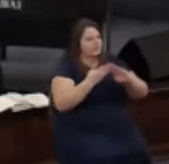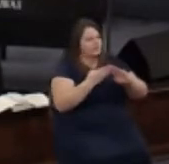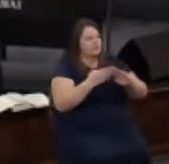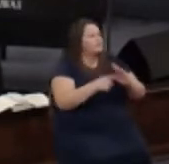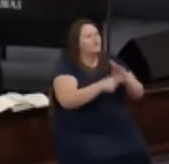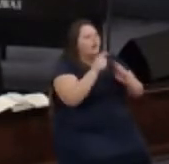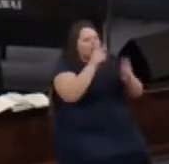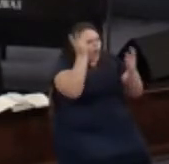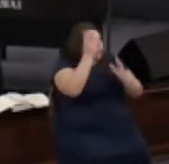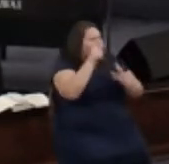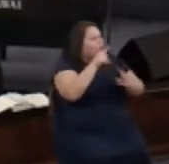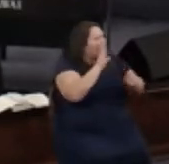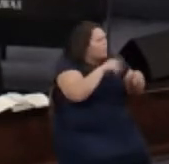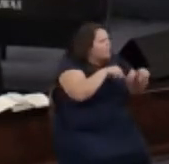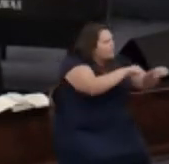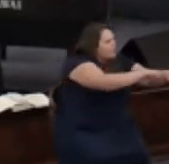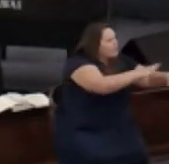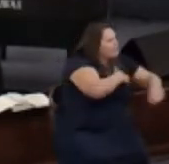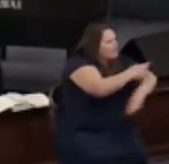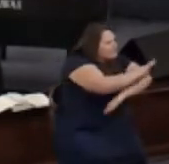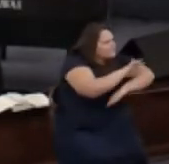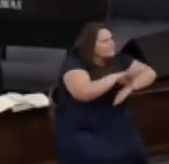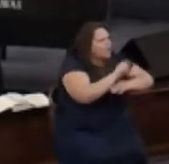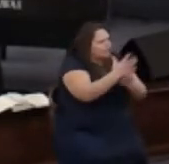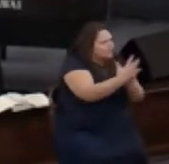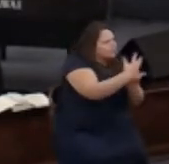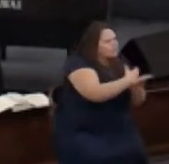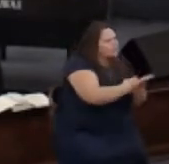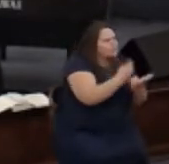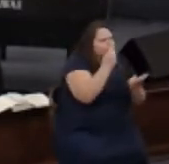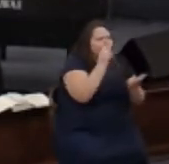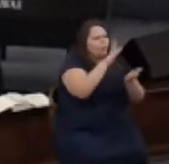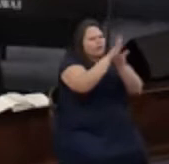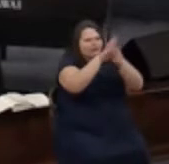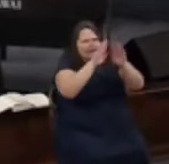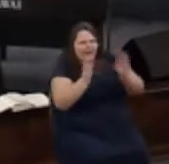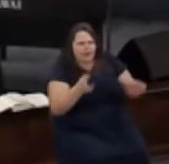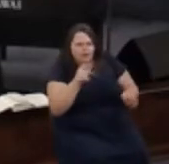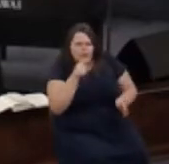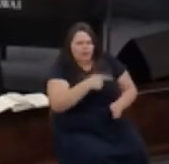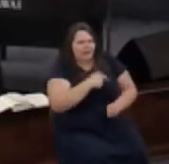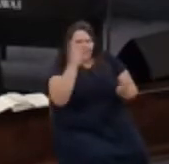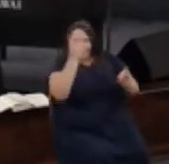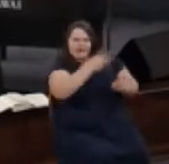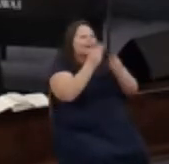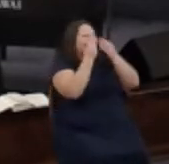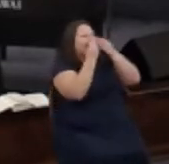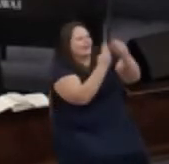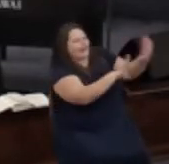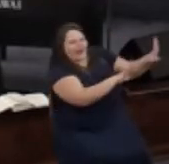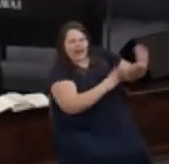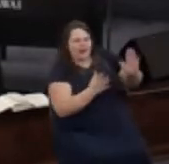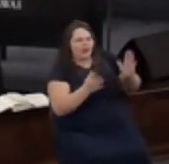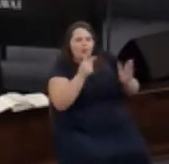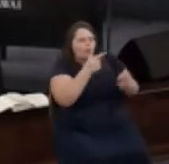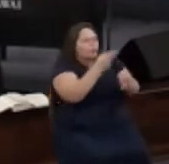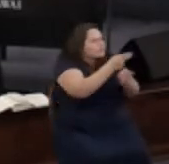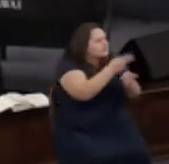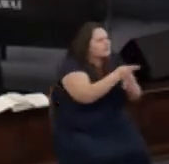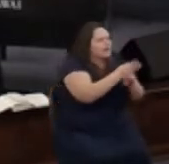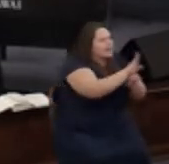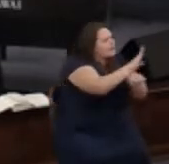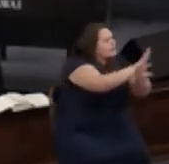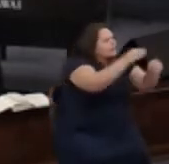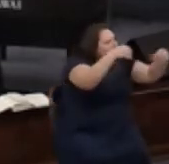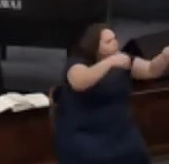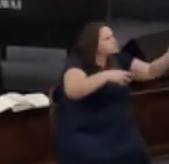going to plant their field or harvest their crop they didn't worry about who was going to clean the house they didn't care about who was going to take care of their business